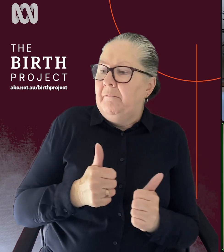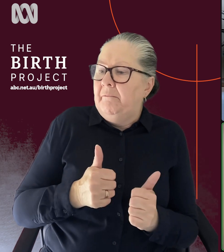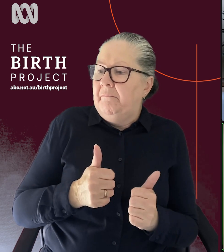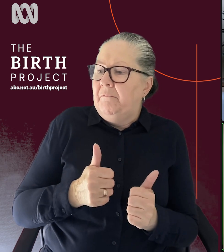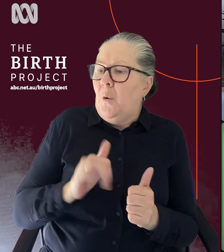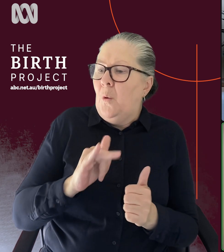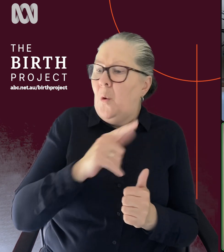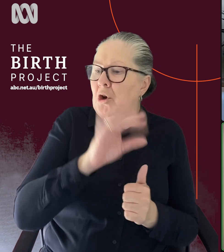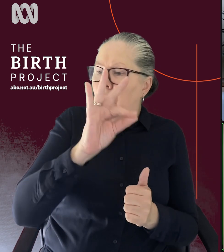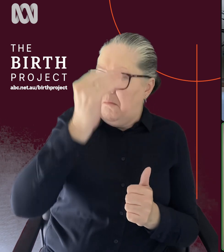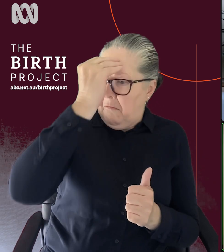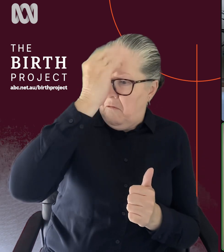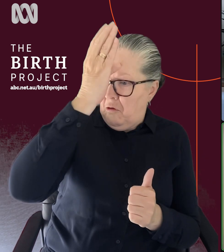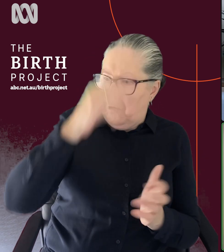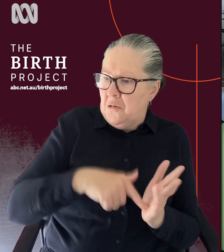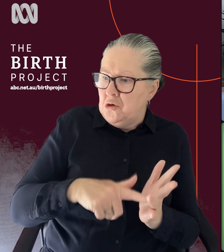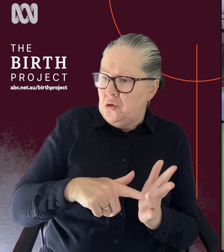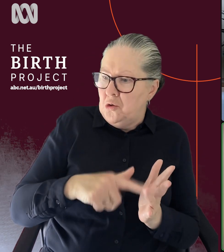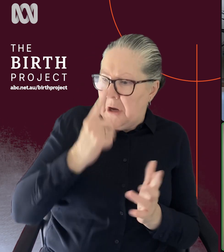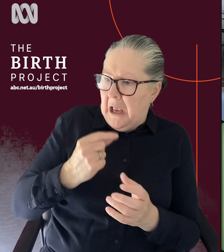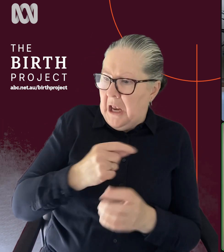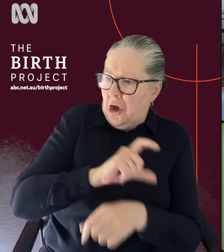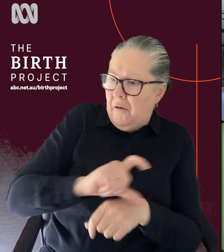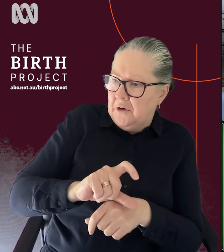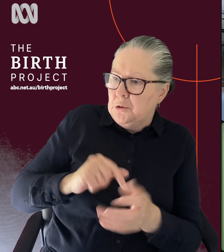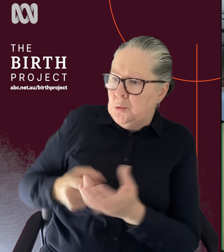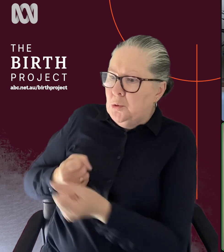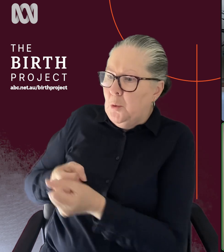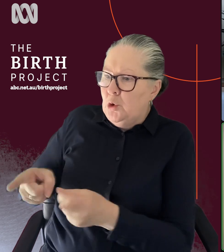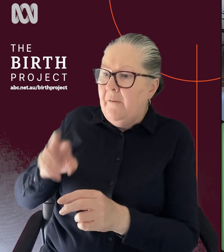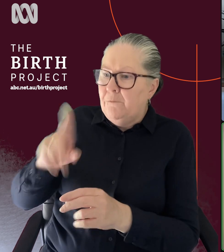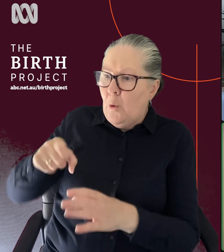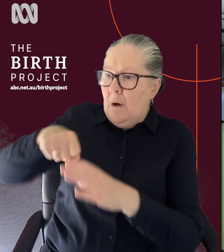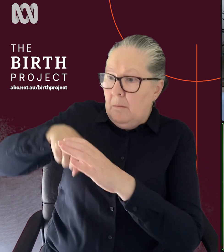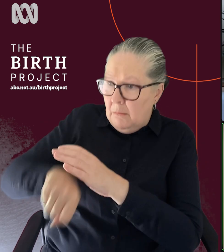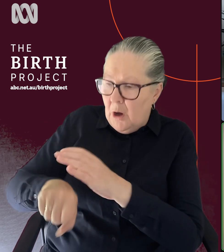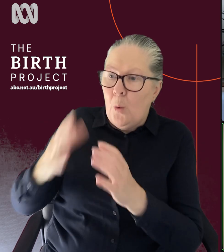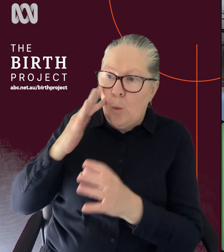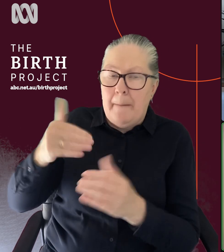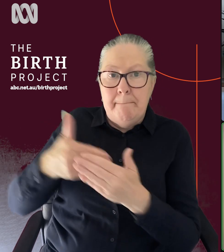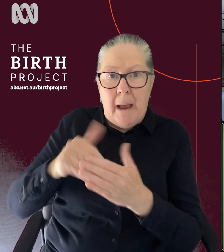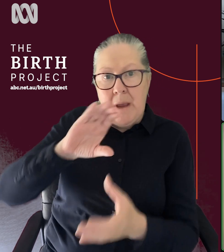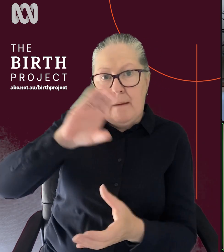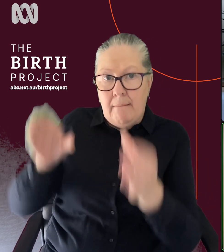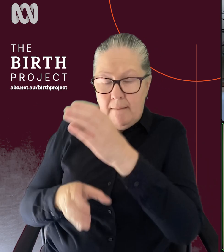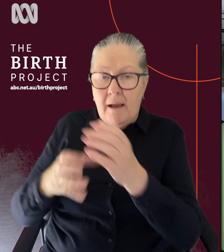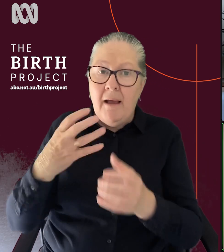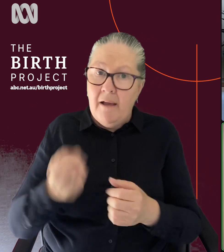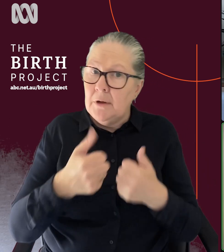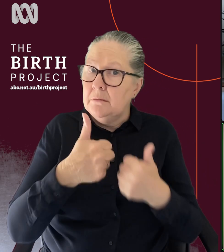performed enough breach vaginal deliveries to feel confident to support you. And, um, and there's some incredible obstetricians in New